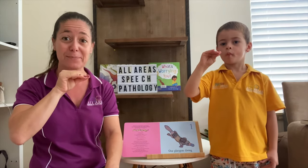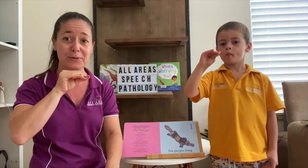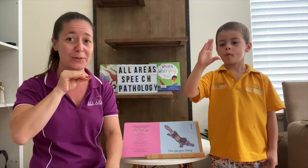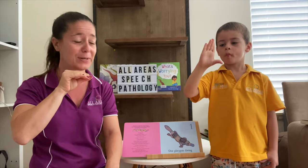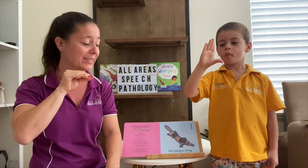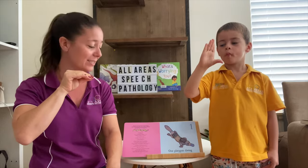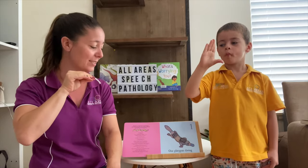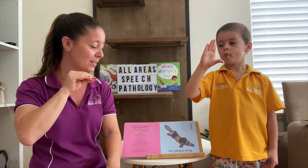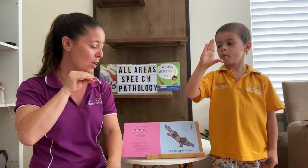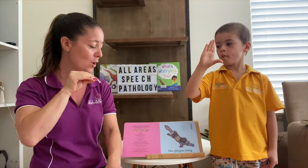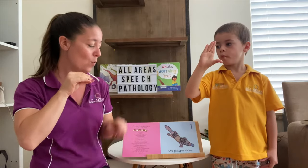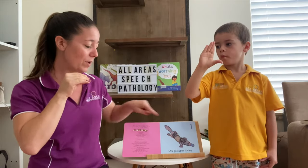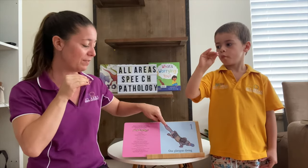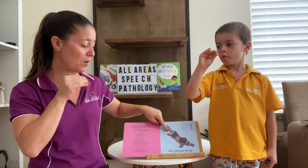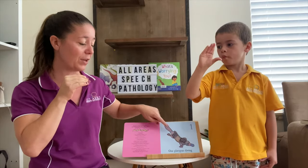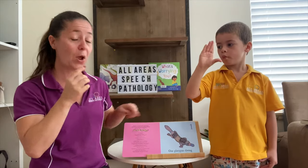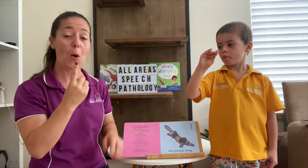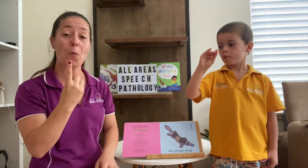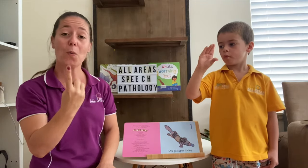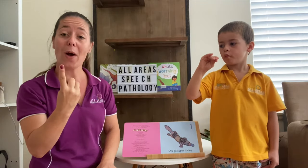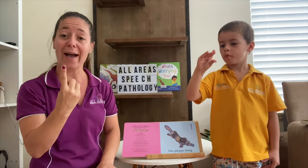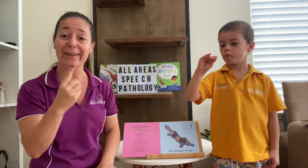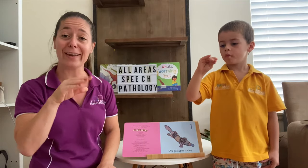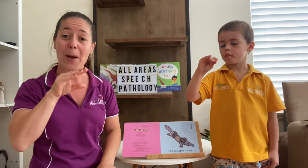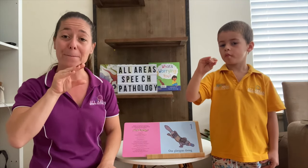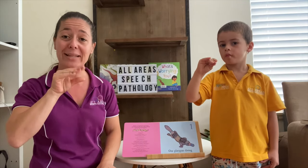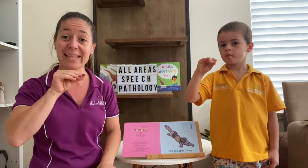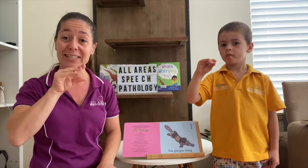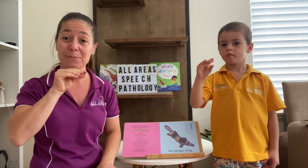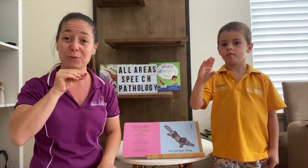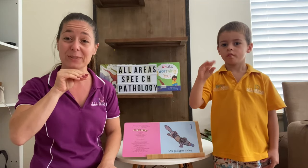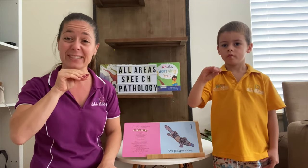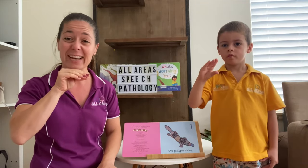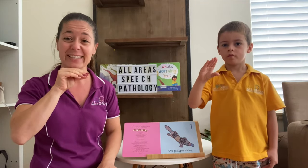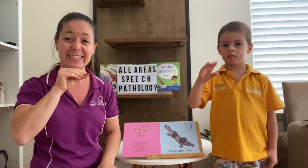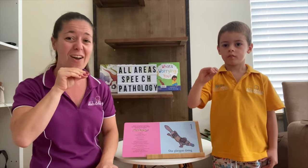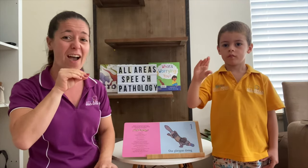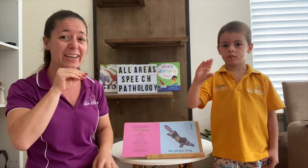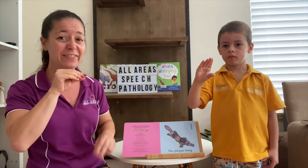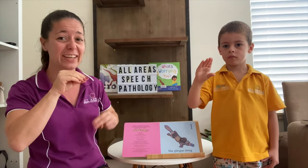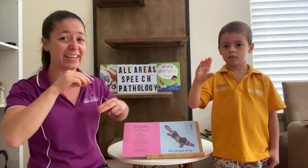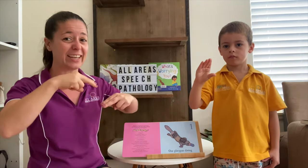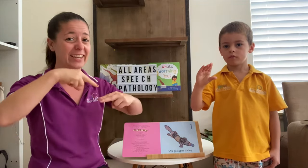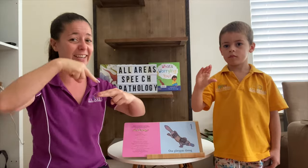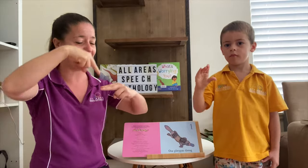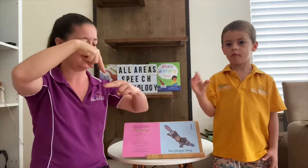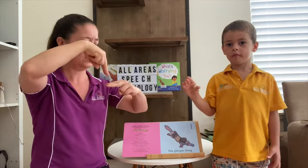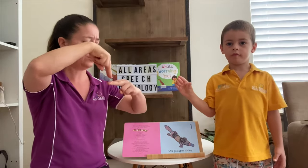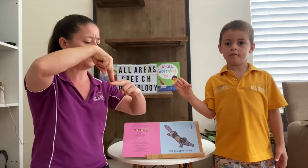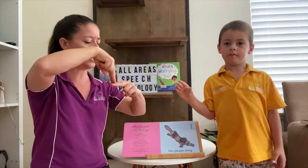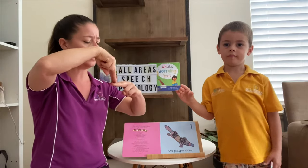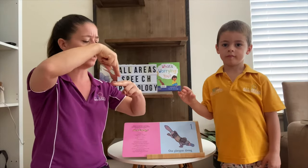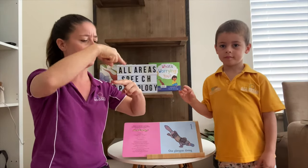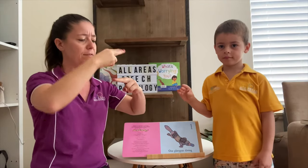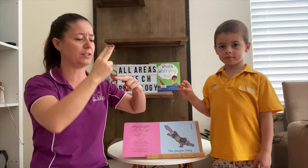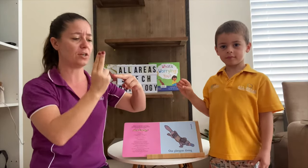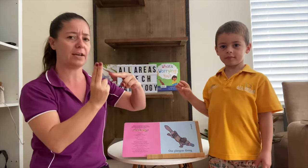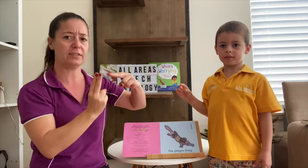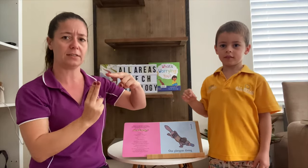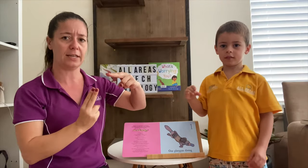Platypus. We've got one platypus diving. So you might see the sign for dive done like